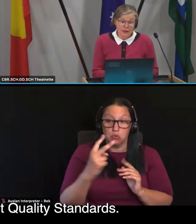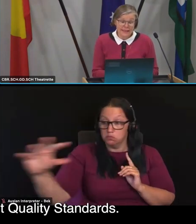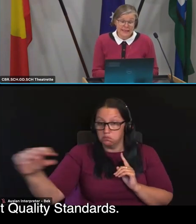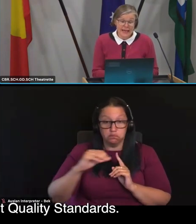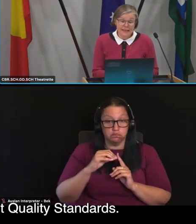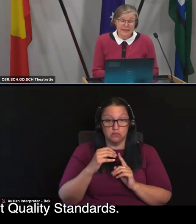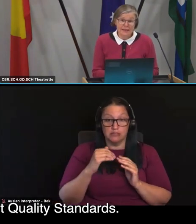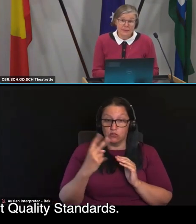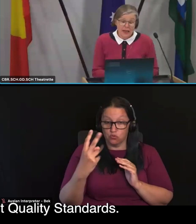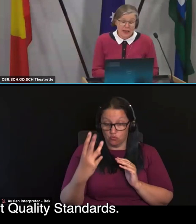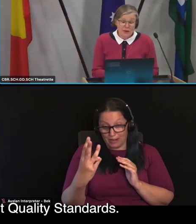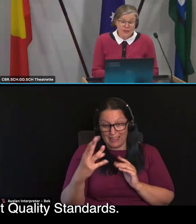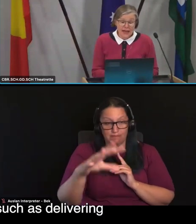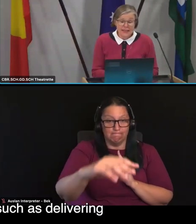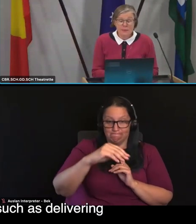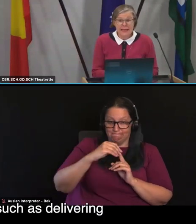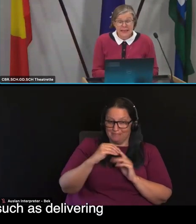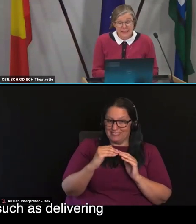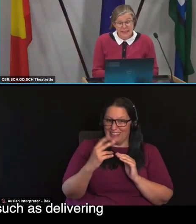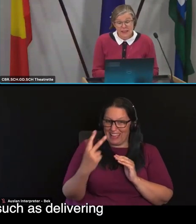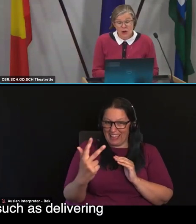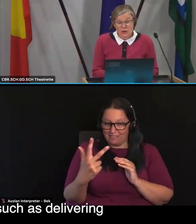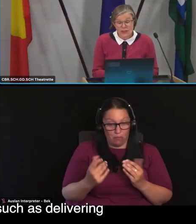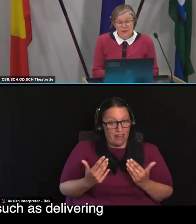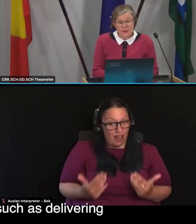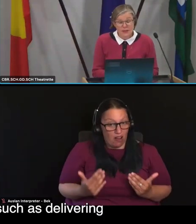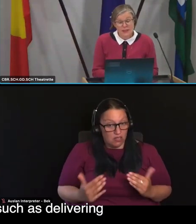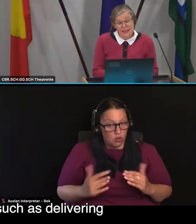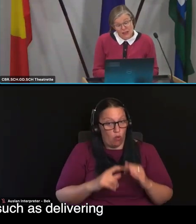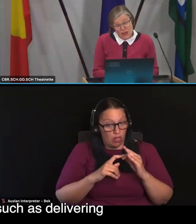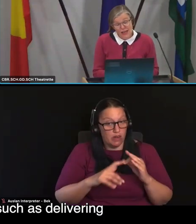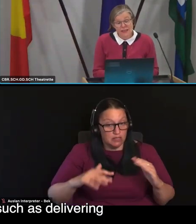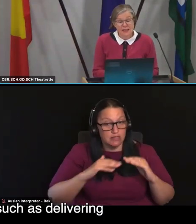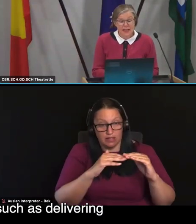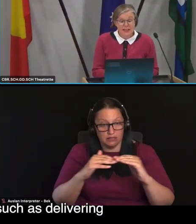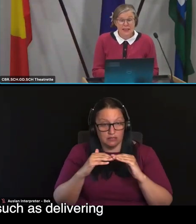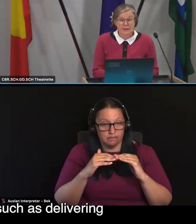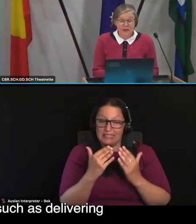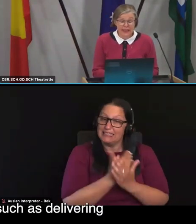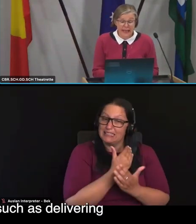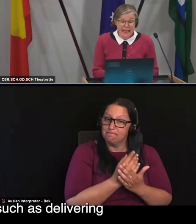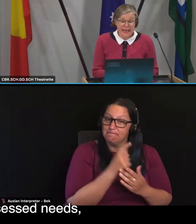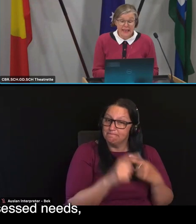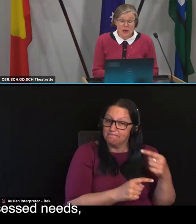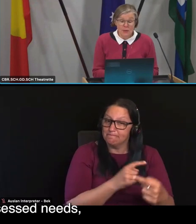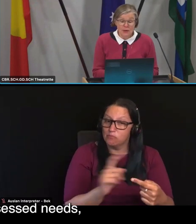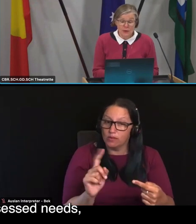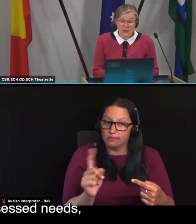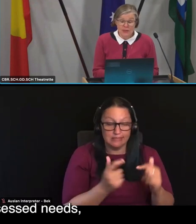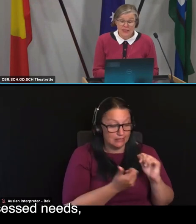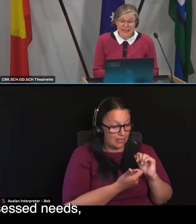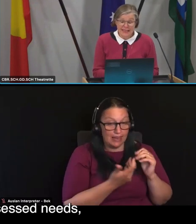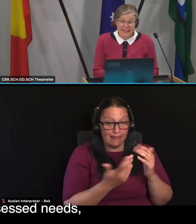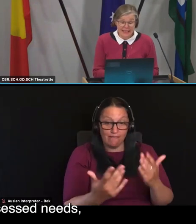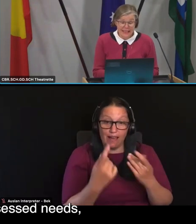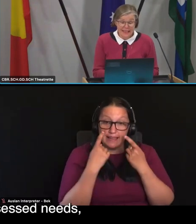current quality standards. It retains many existing concepts such as delivering care in line with